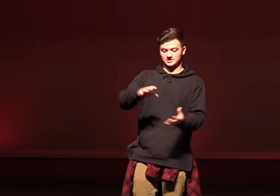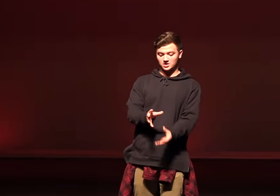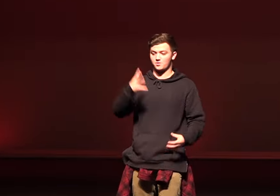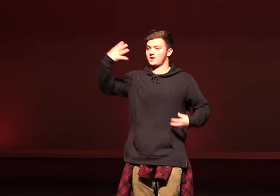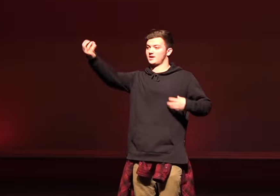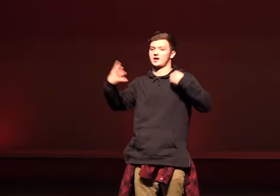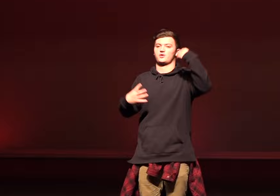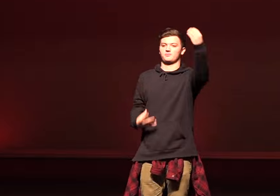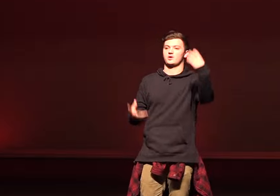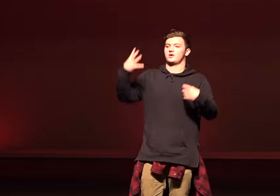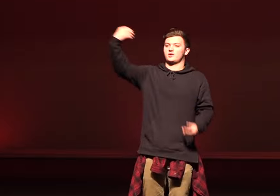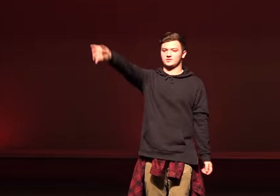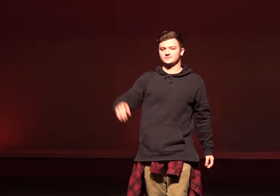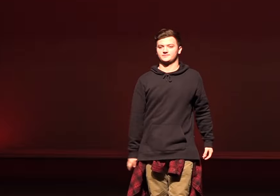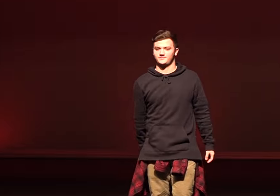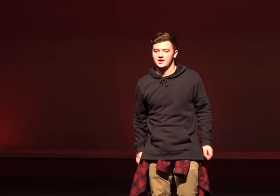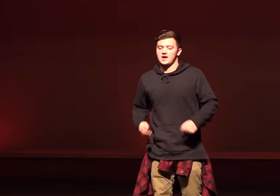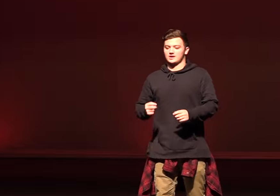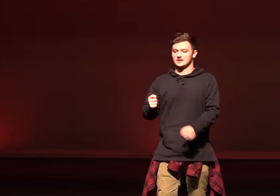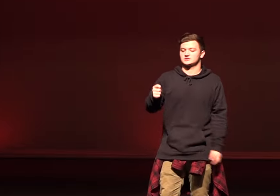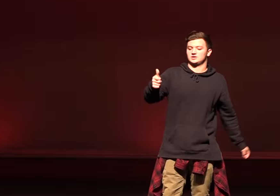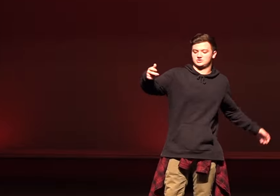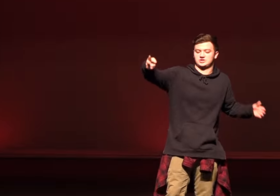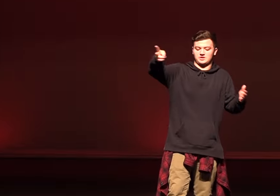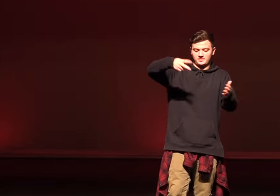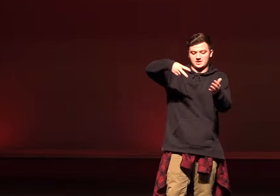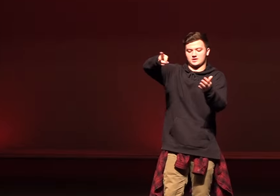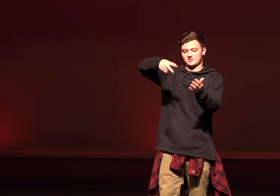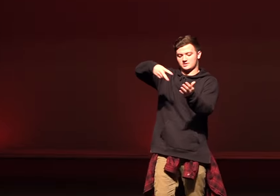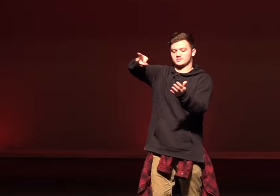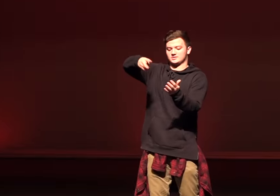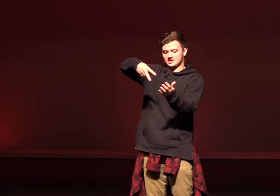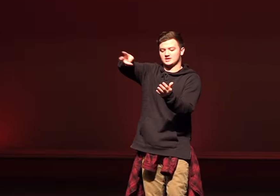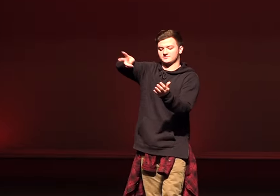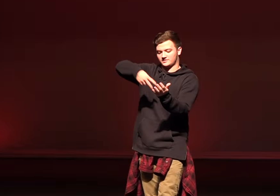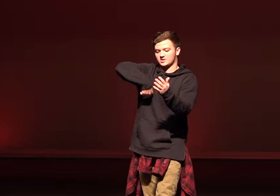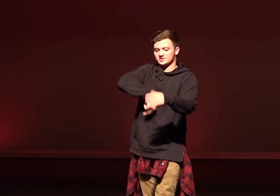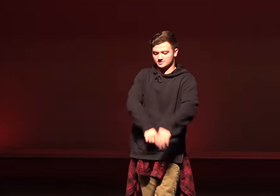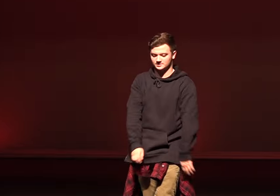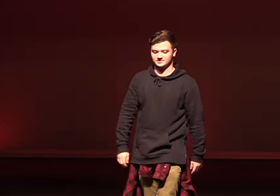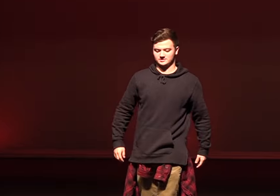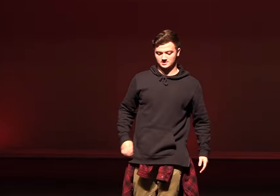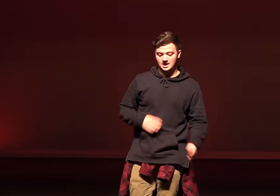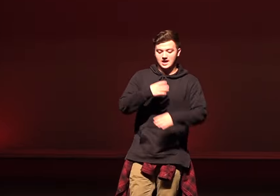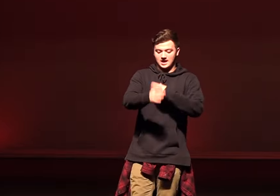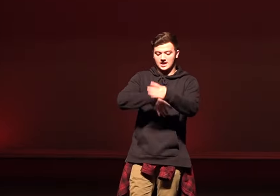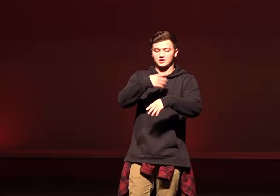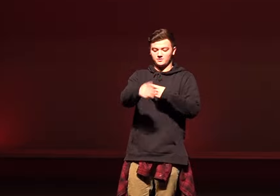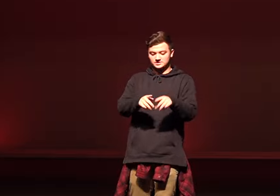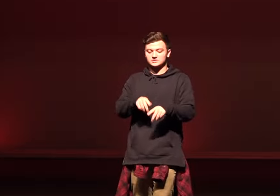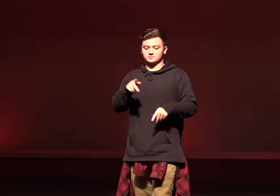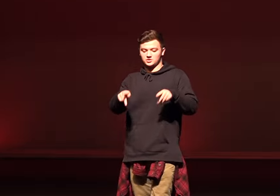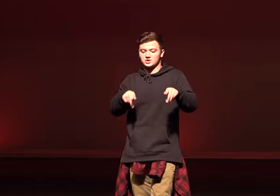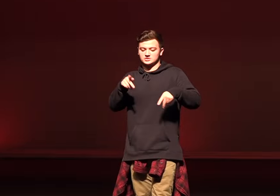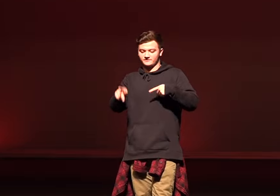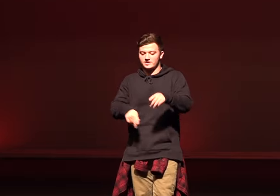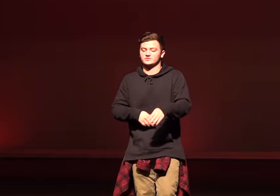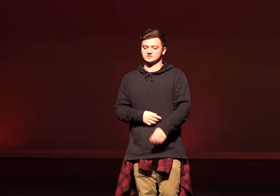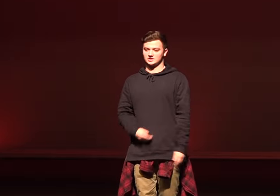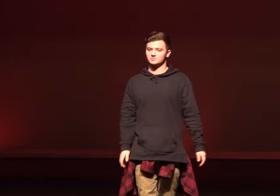and going out more Lessons of champagne out on the dance floor Hanging with some girls I never seen